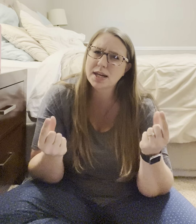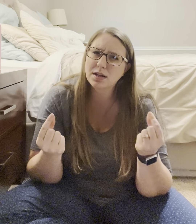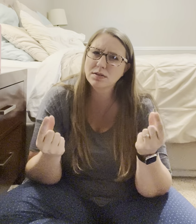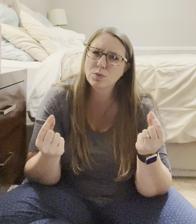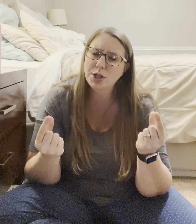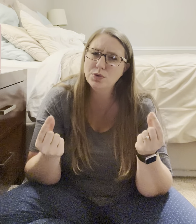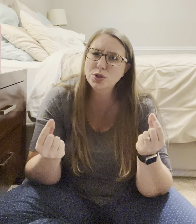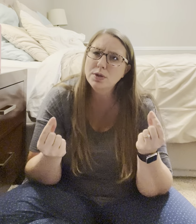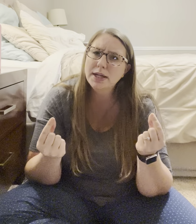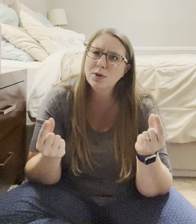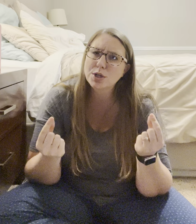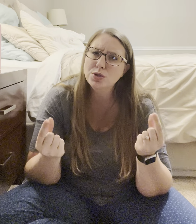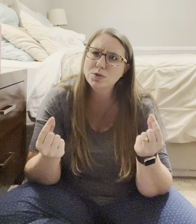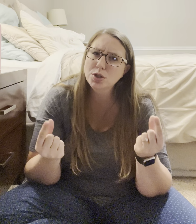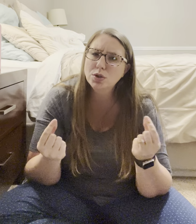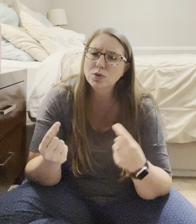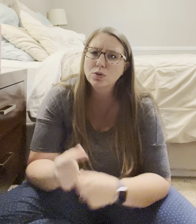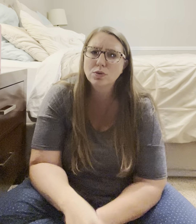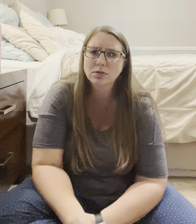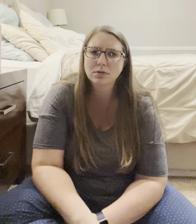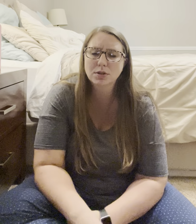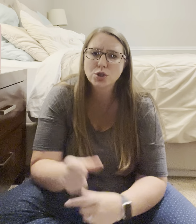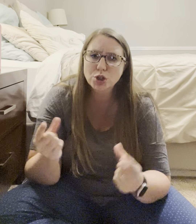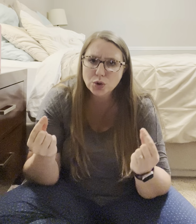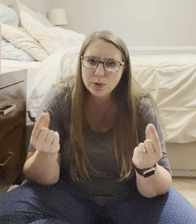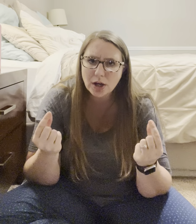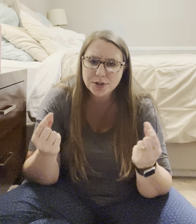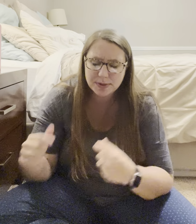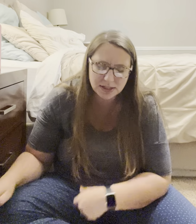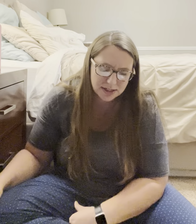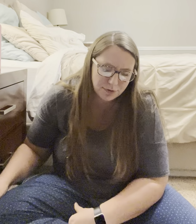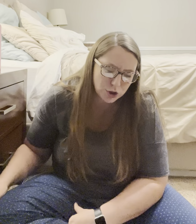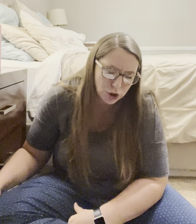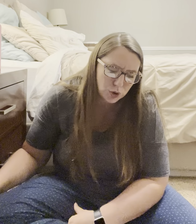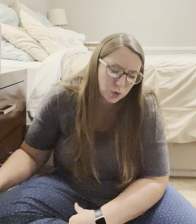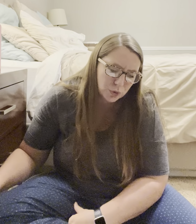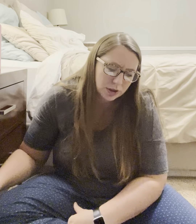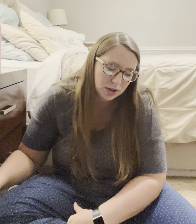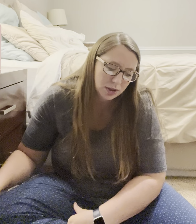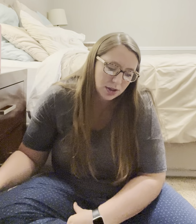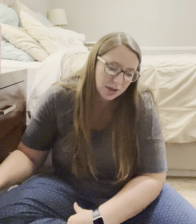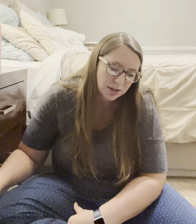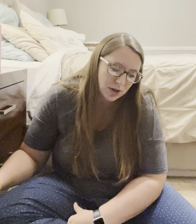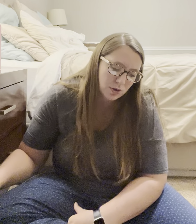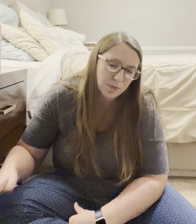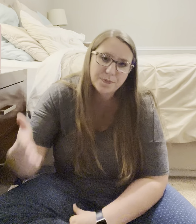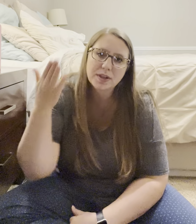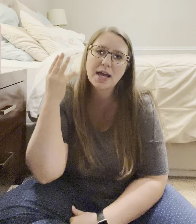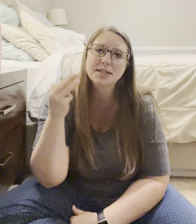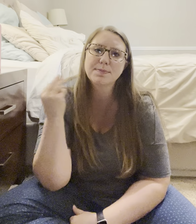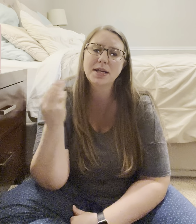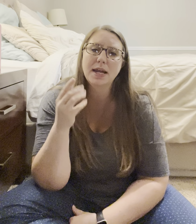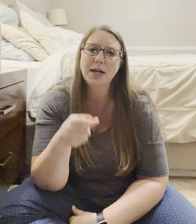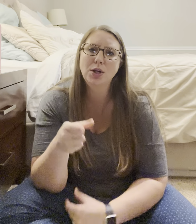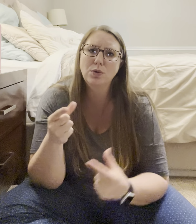like, what are you doing? What'd you do? Do. Do. also means the sign for do. So, last Monday. You.